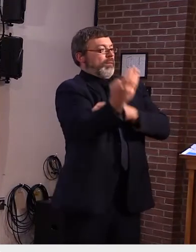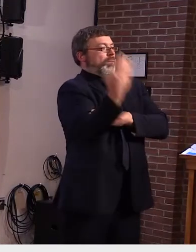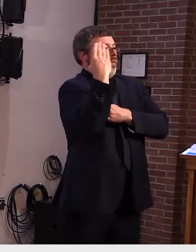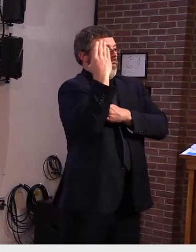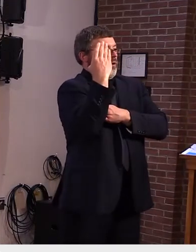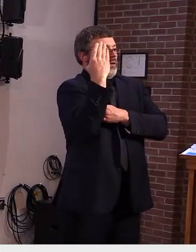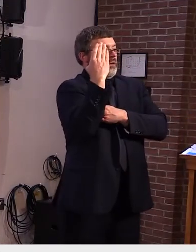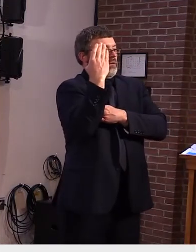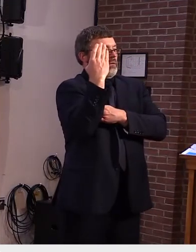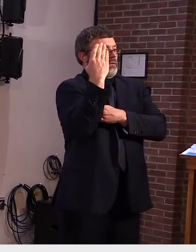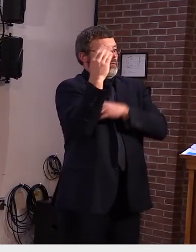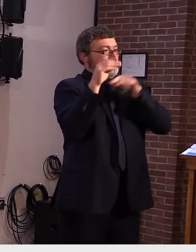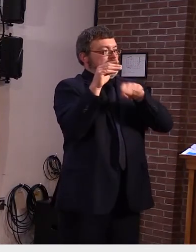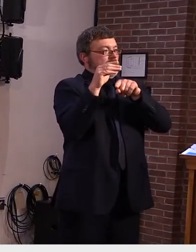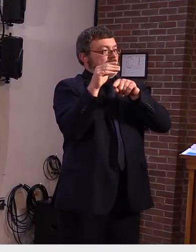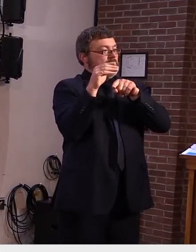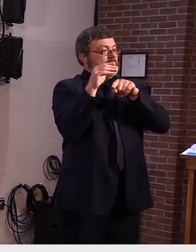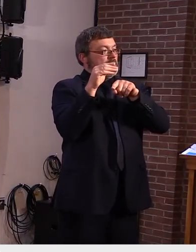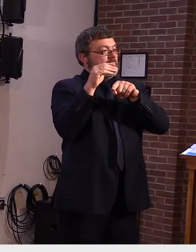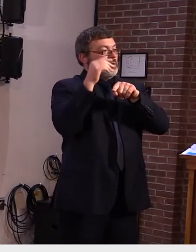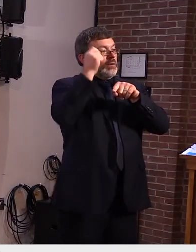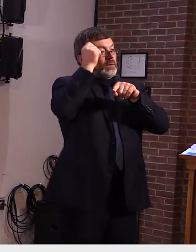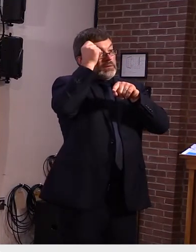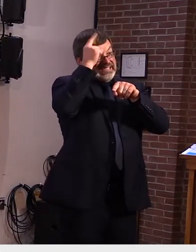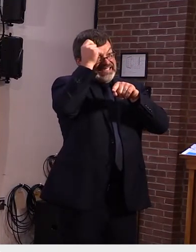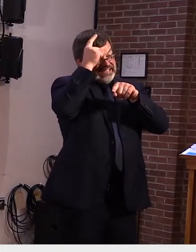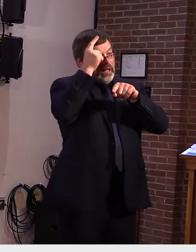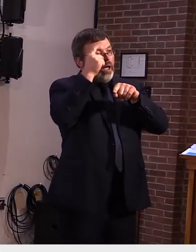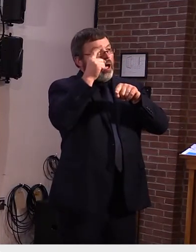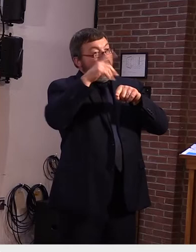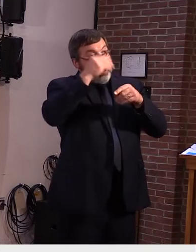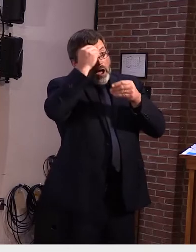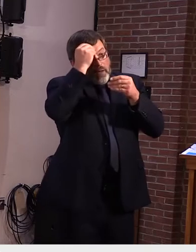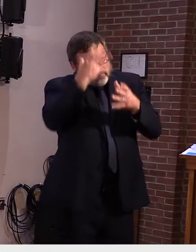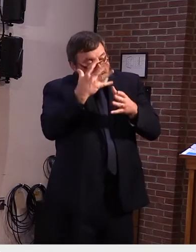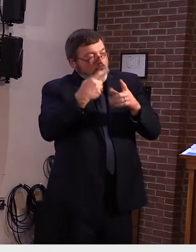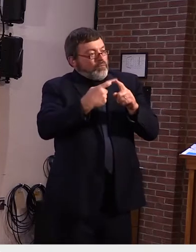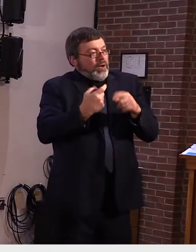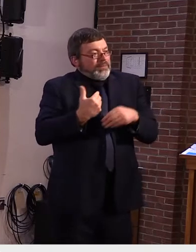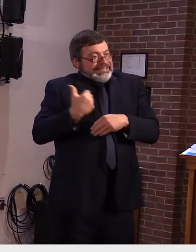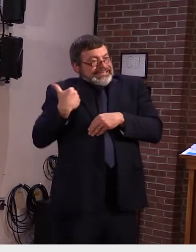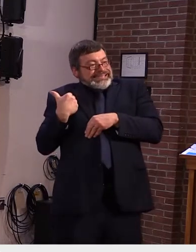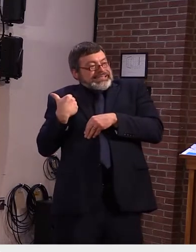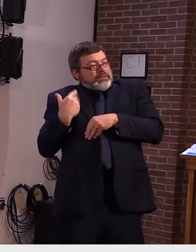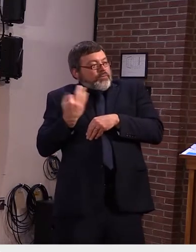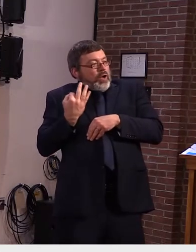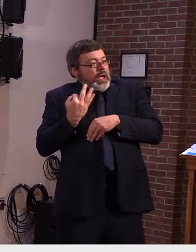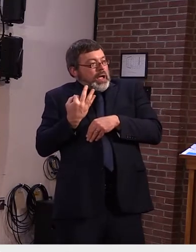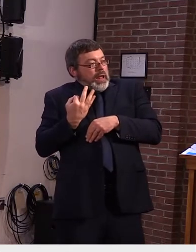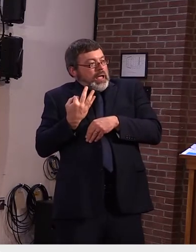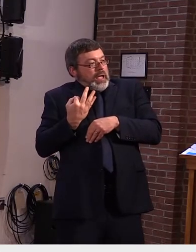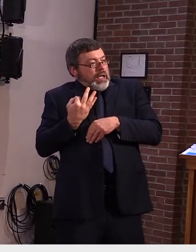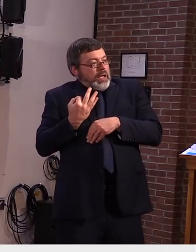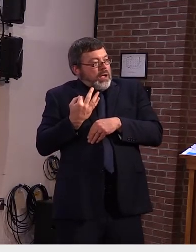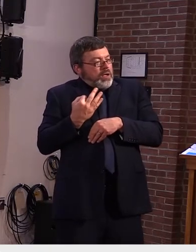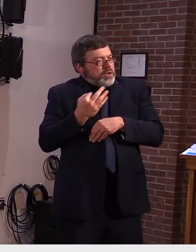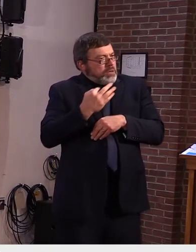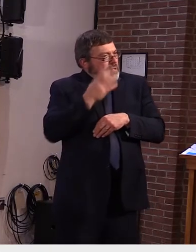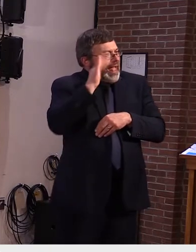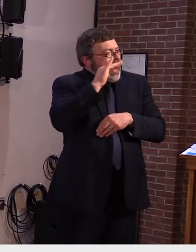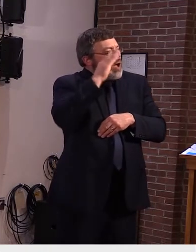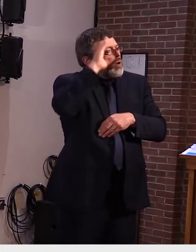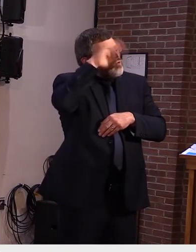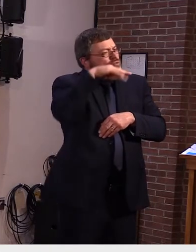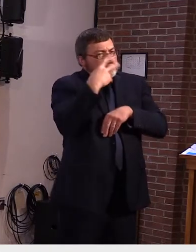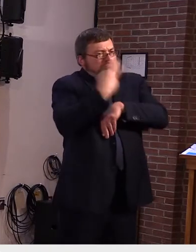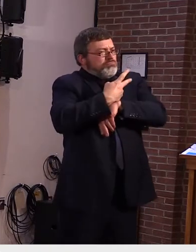preceding friday so it's always going to be a little bit behind um and it's not meant to be a real-time